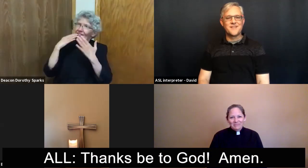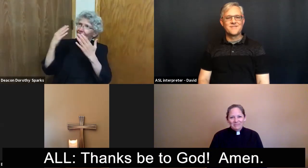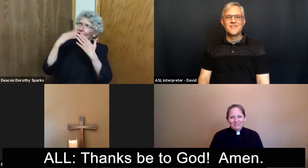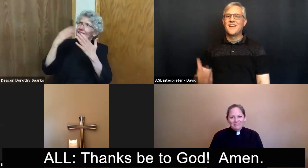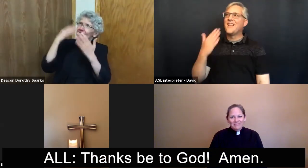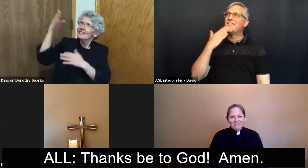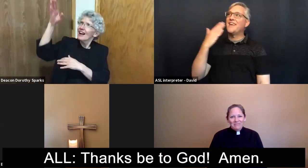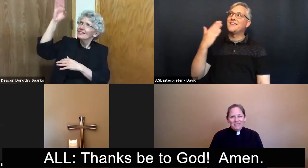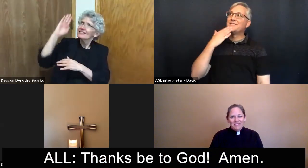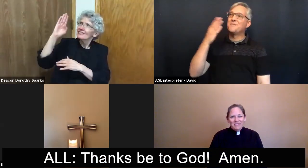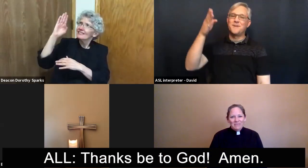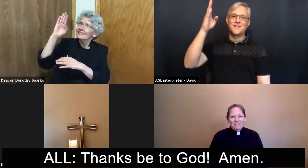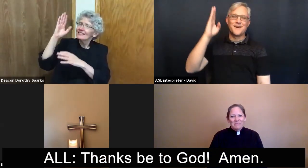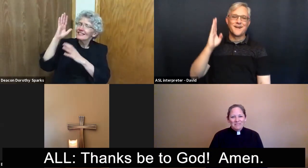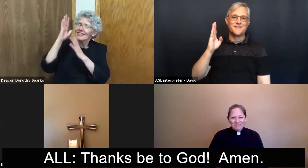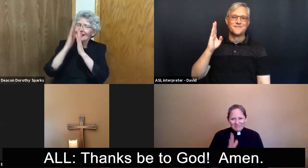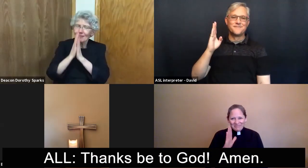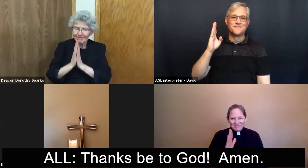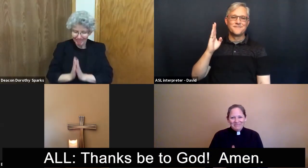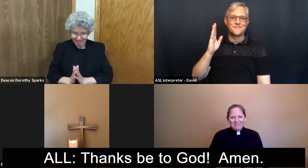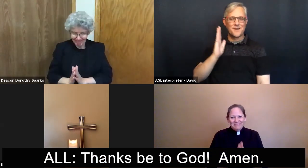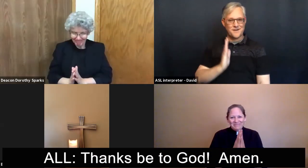thanks be to God amen